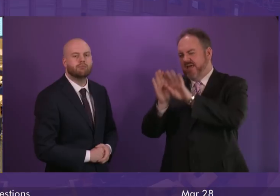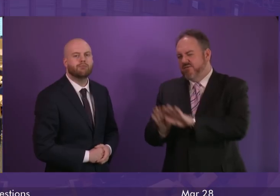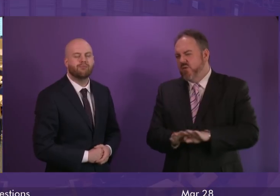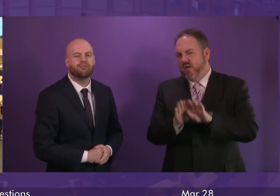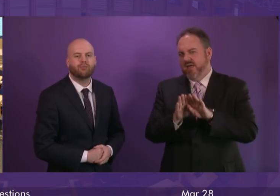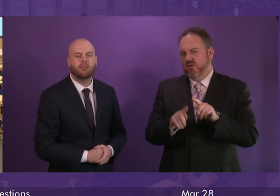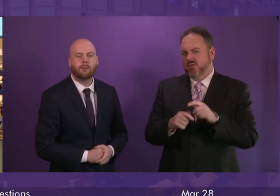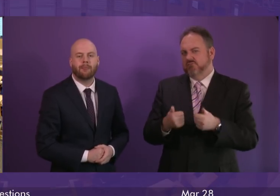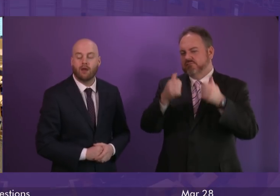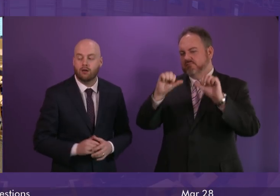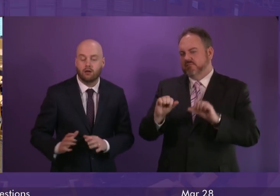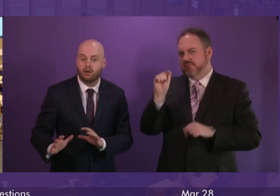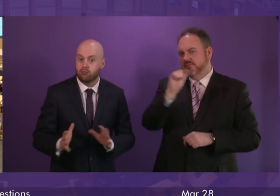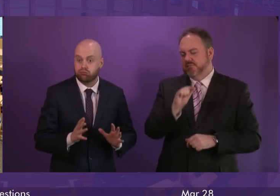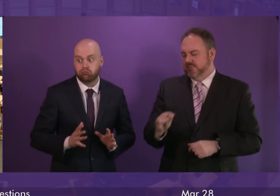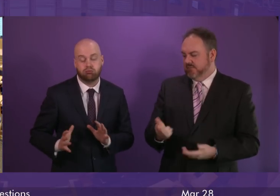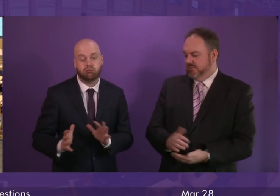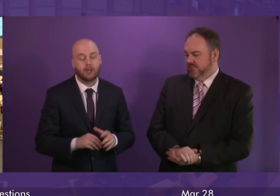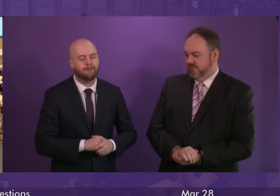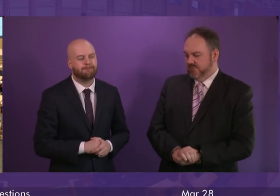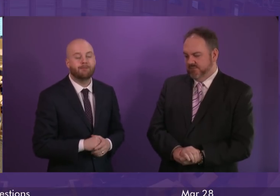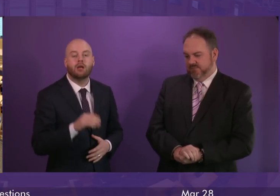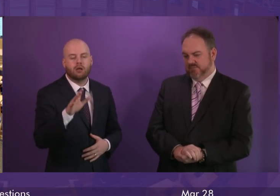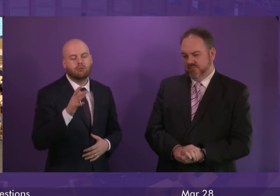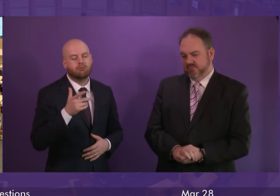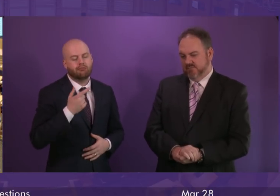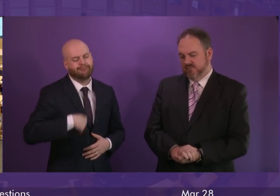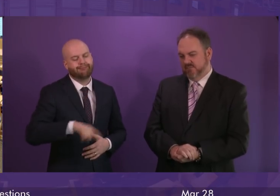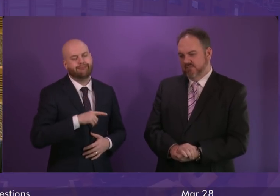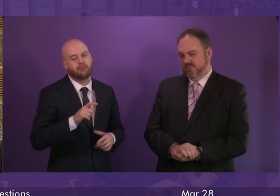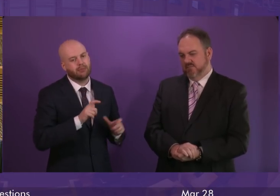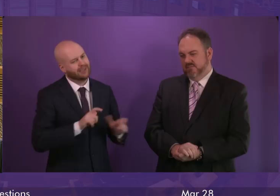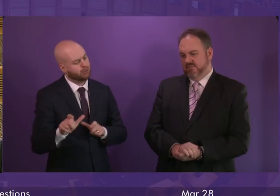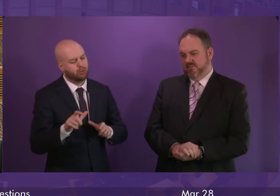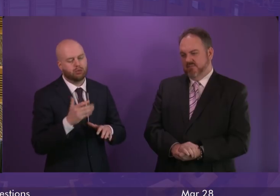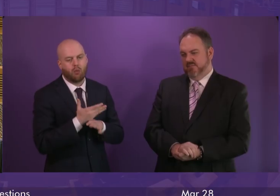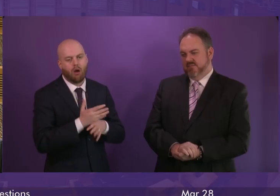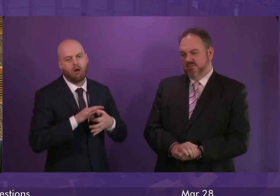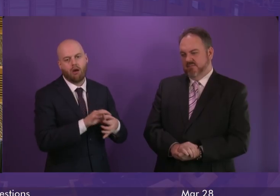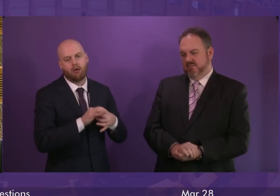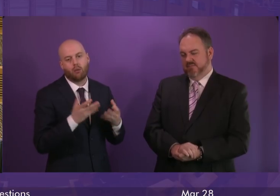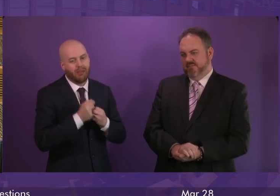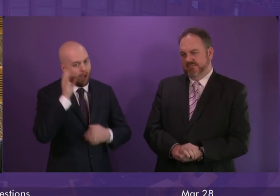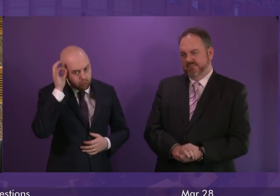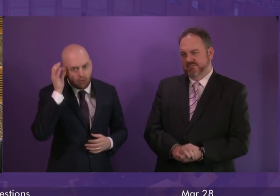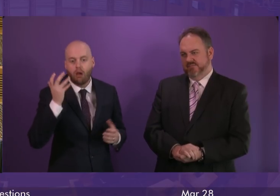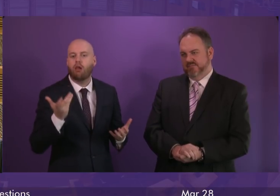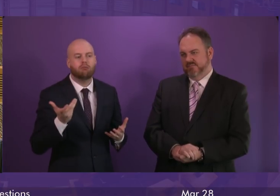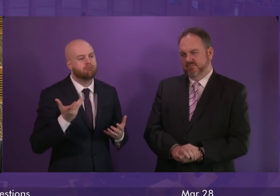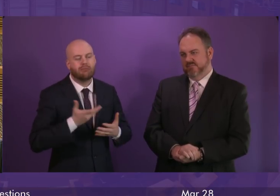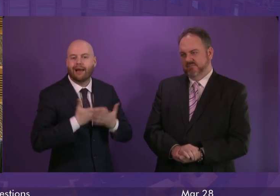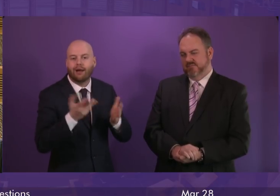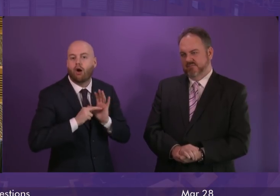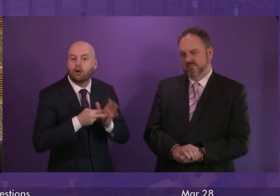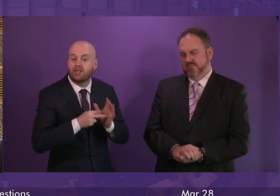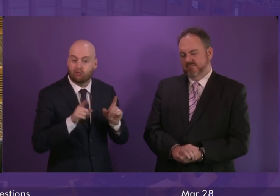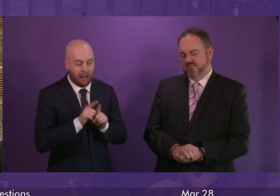First Minister. Well, we will continue to work with councils and of course we will continue to liaise with organisations like